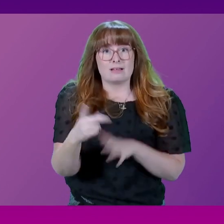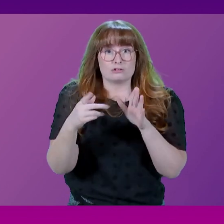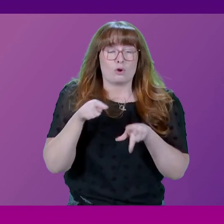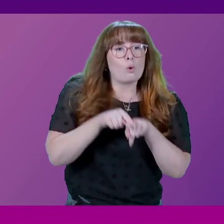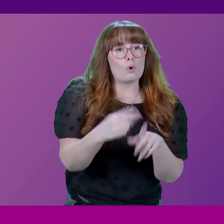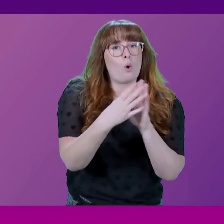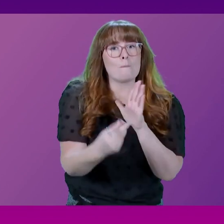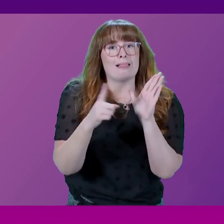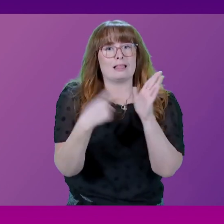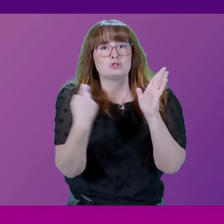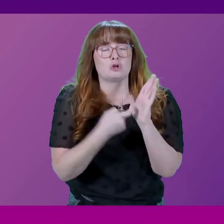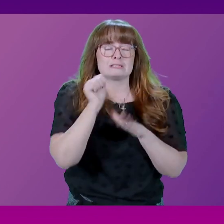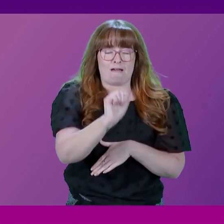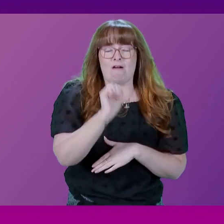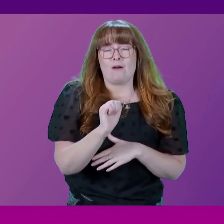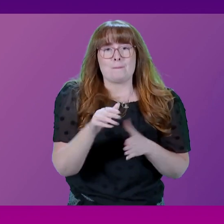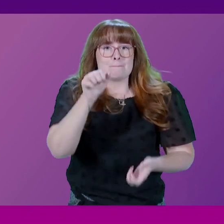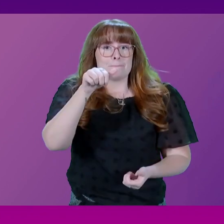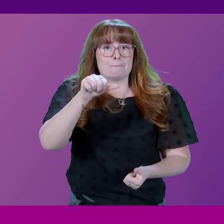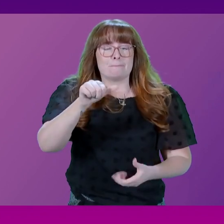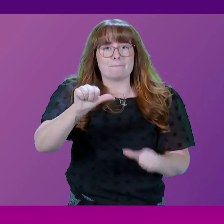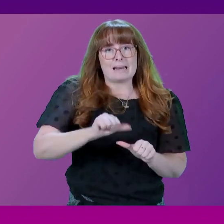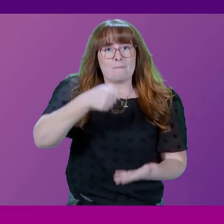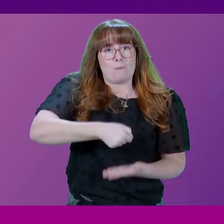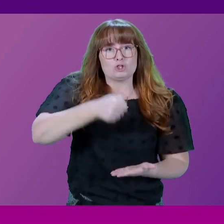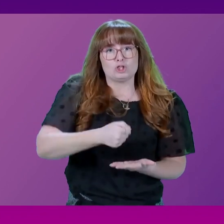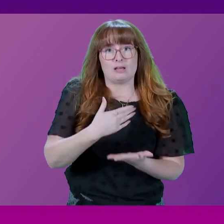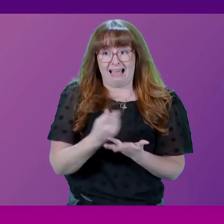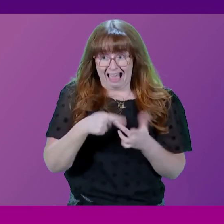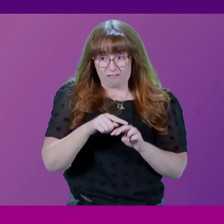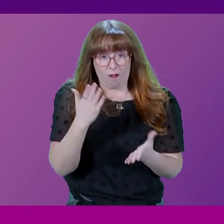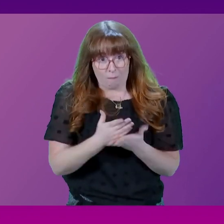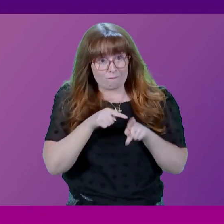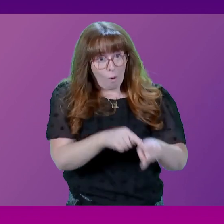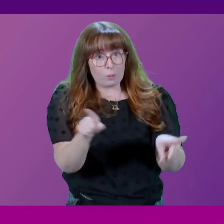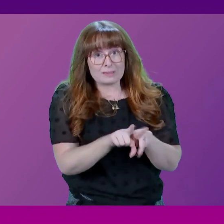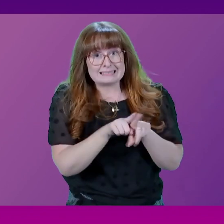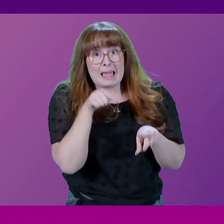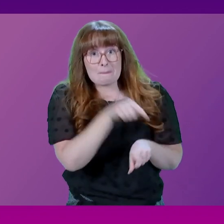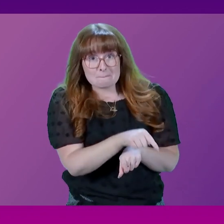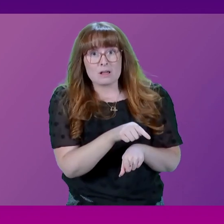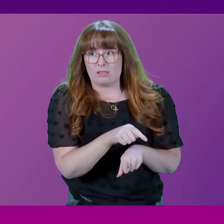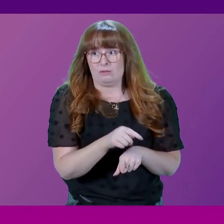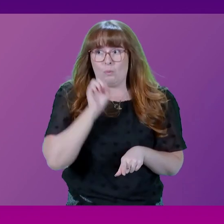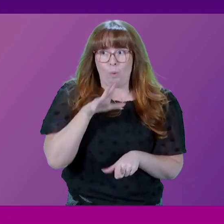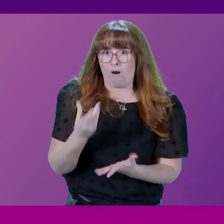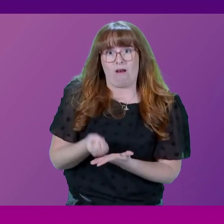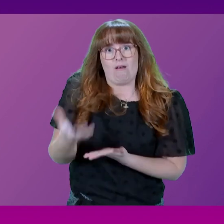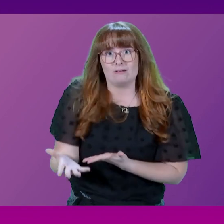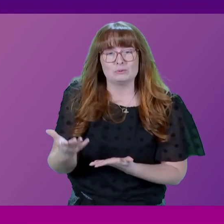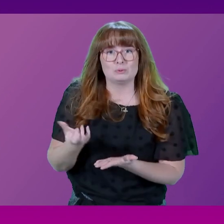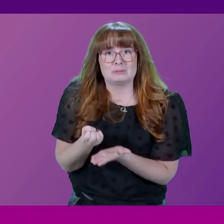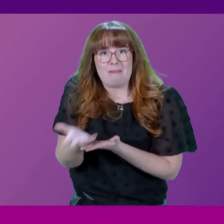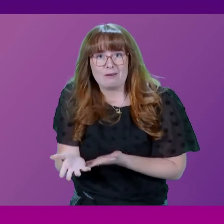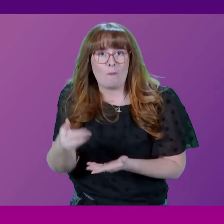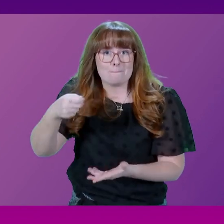Truss's disastrous mini-budget. If we had done that, we wouldn't have money to spend on our police service or indeed any of our public